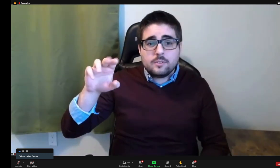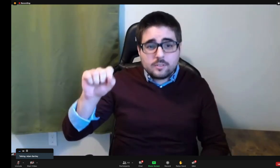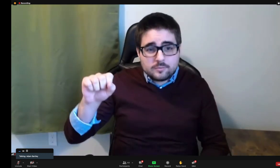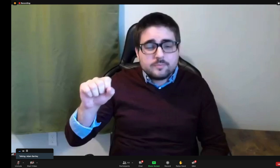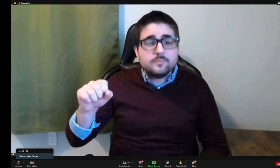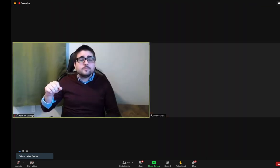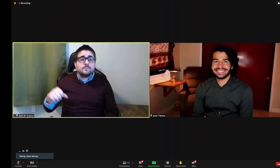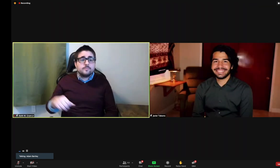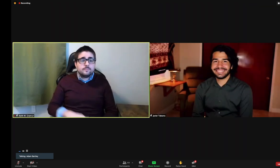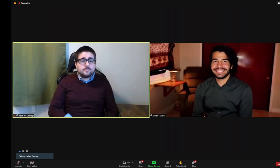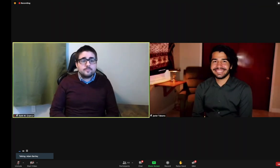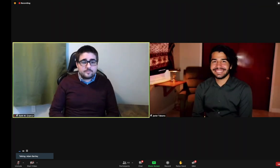Taveras.